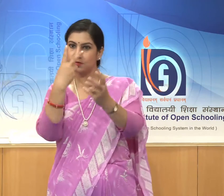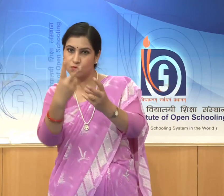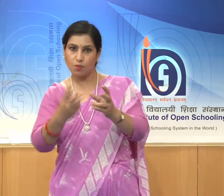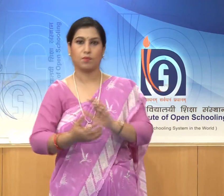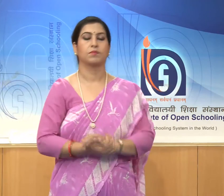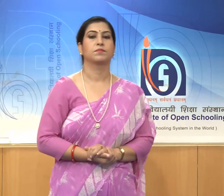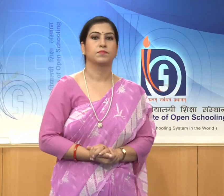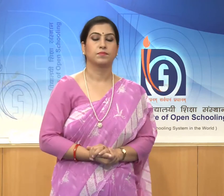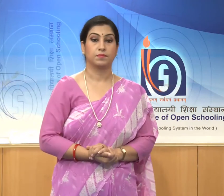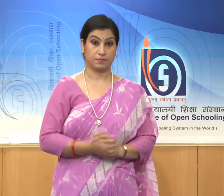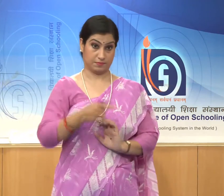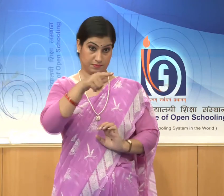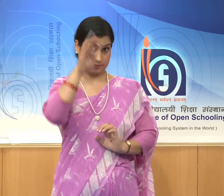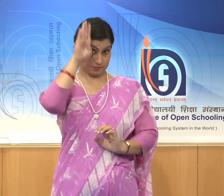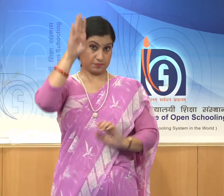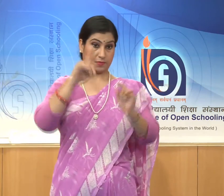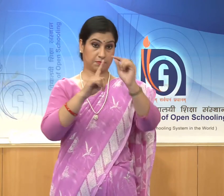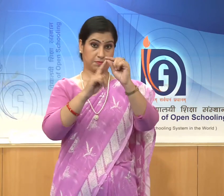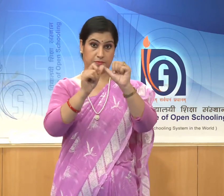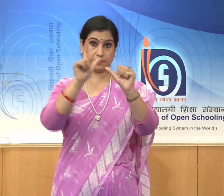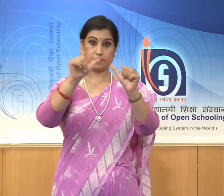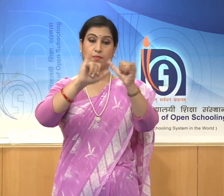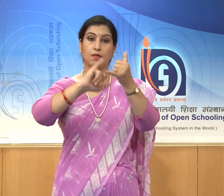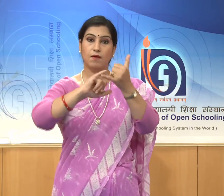While Pallavas and their rivals,